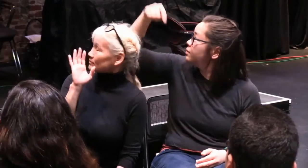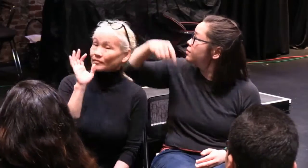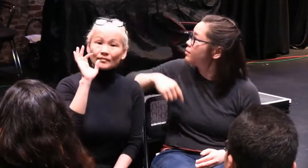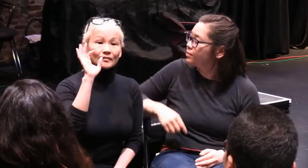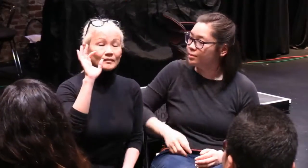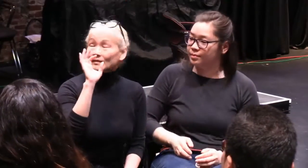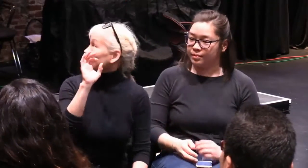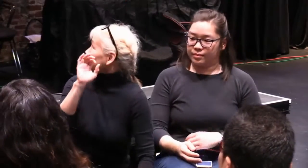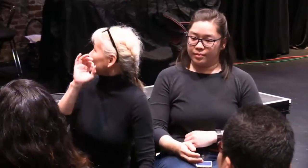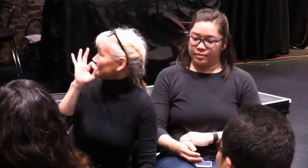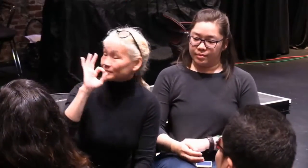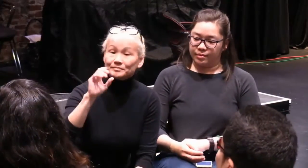Monique.